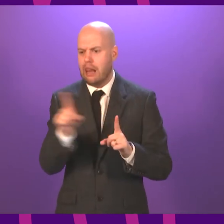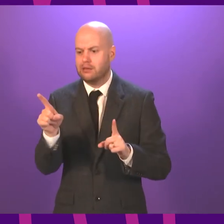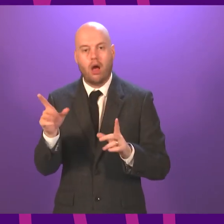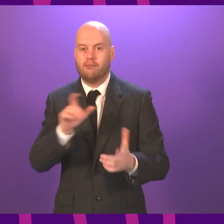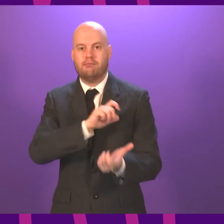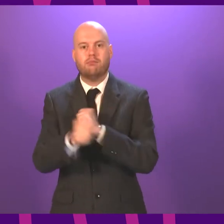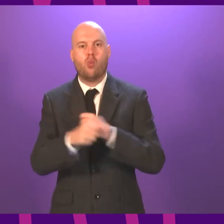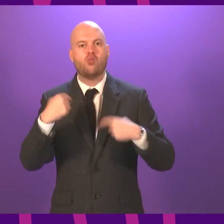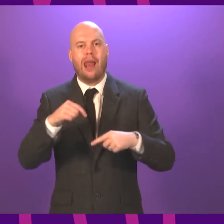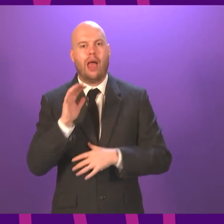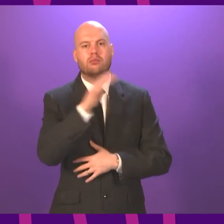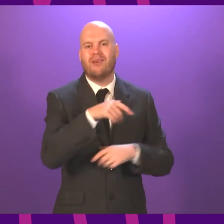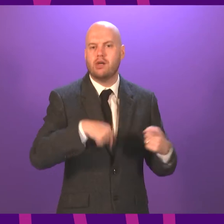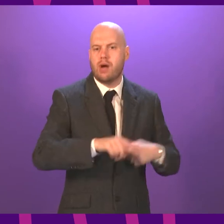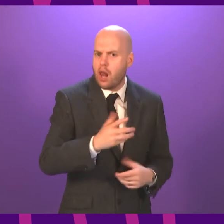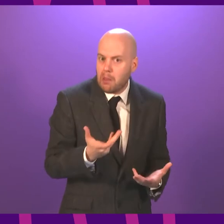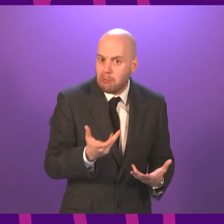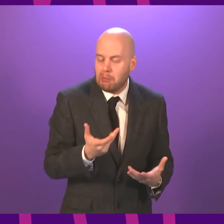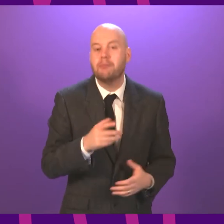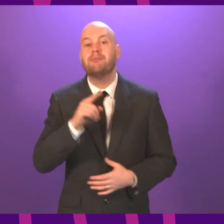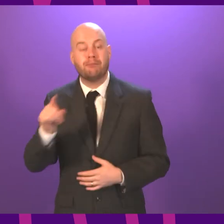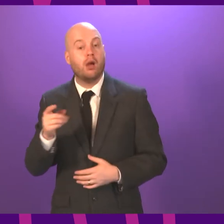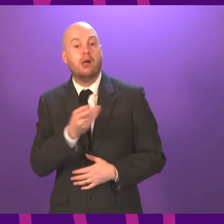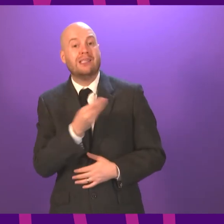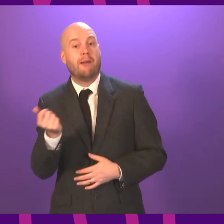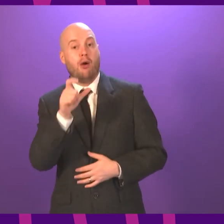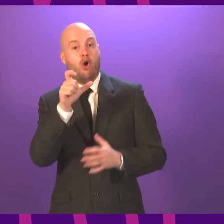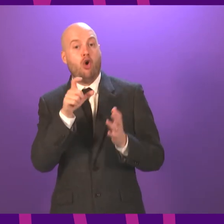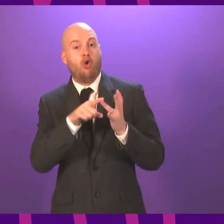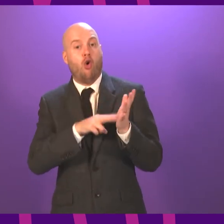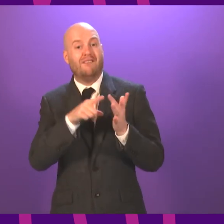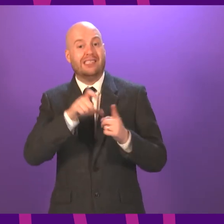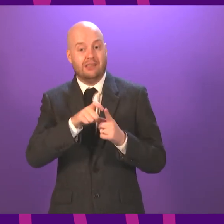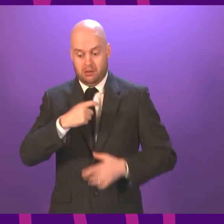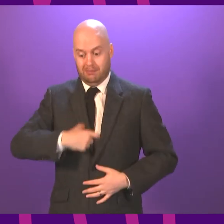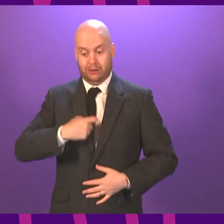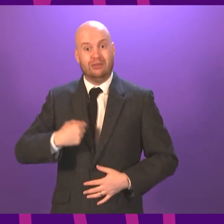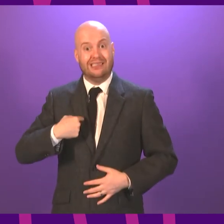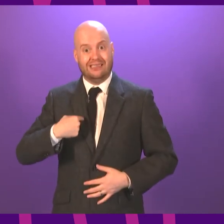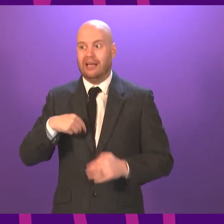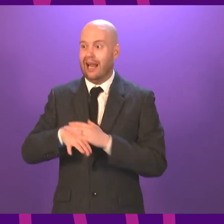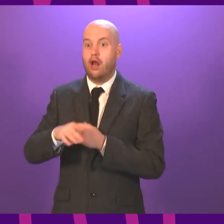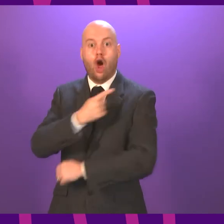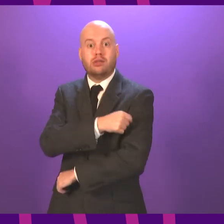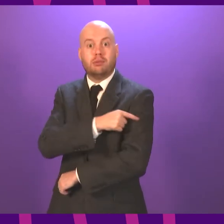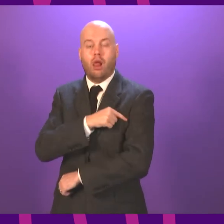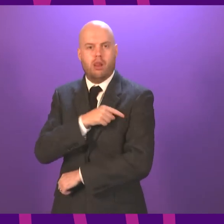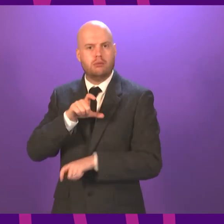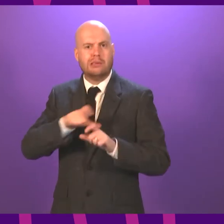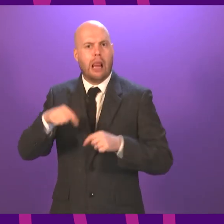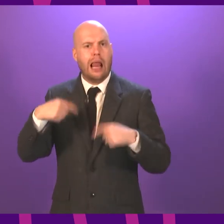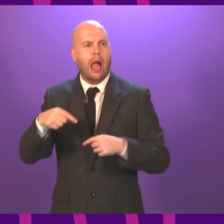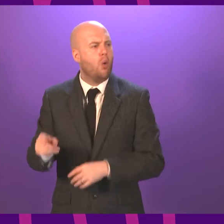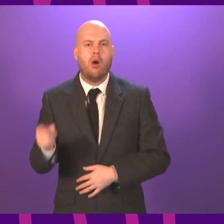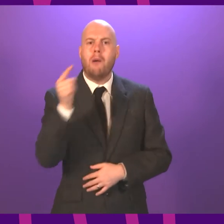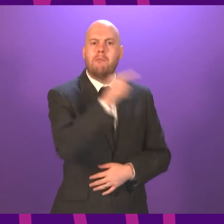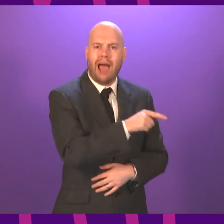and COVID-positive patients were being sent into care homes. The UK government announced routine testing on the 15th of April. The Scottish government waited